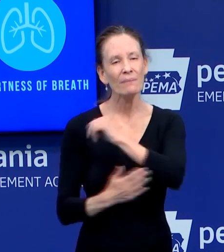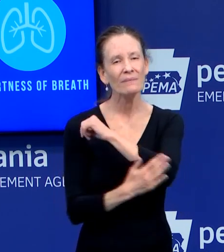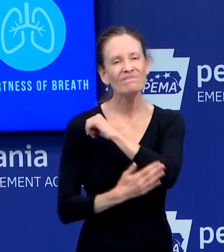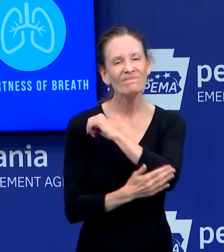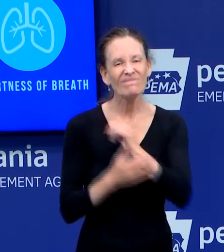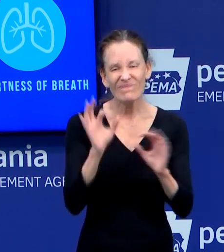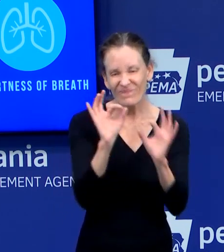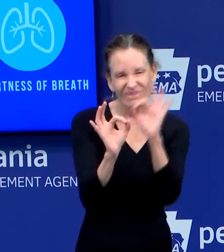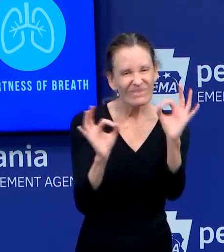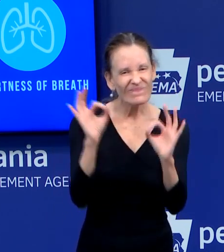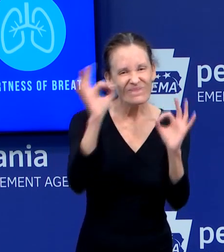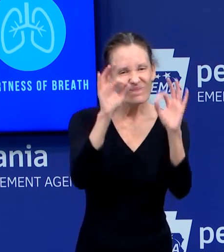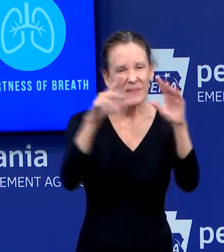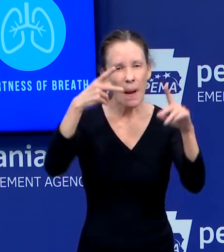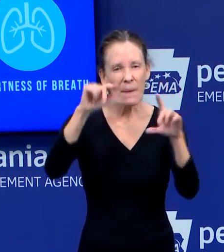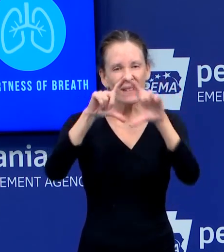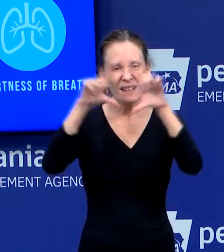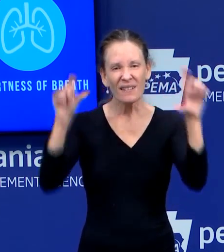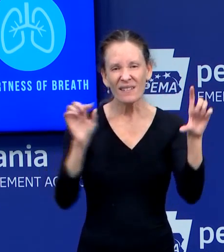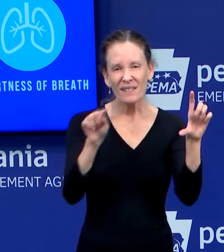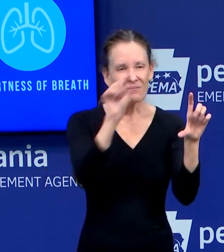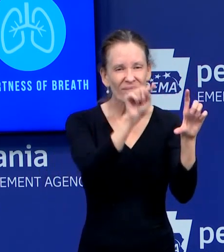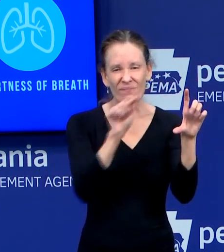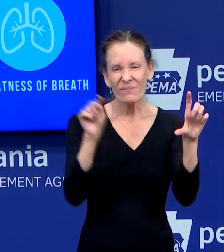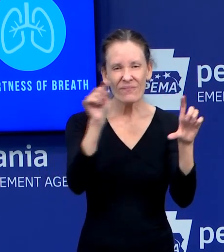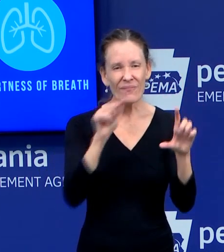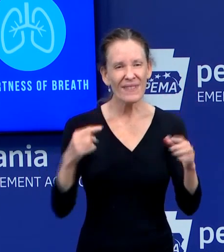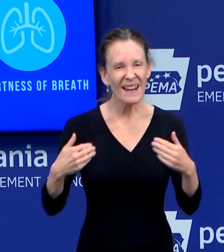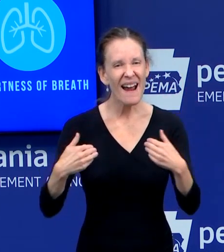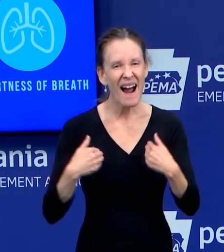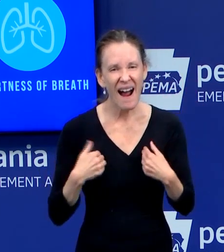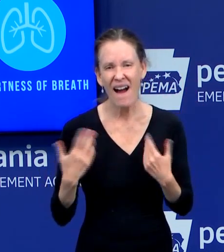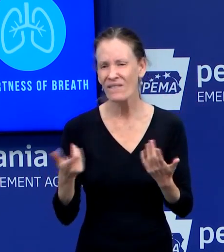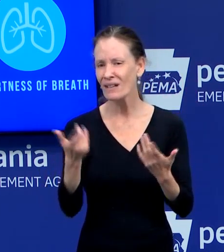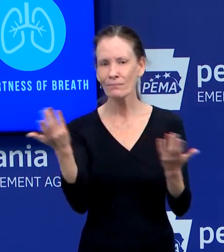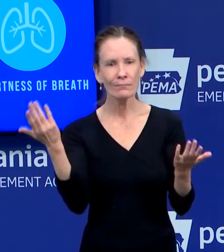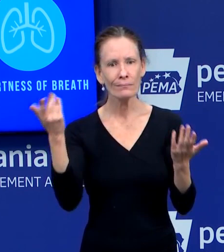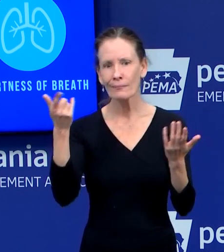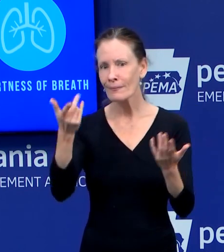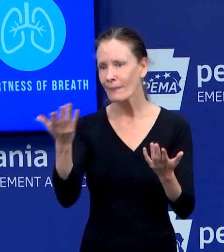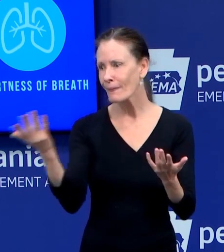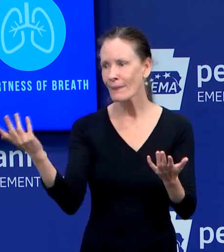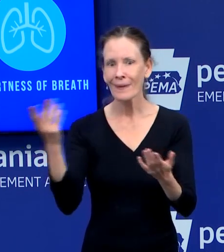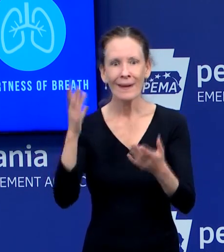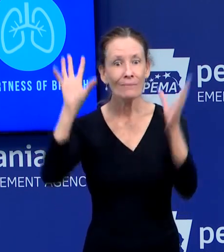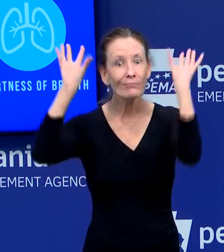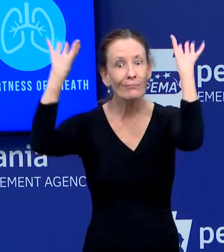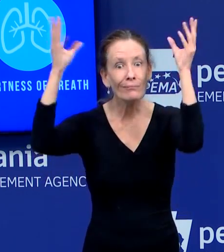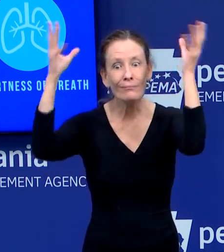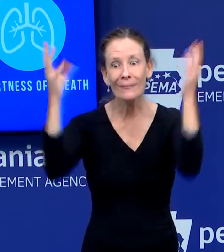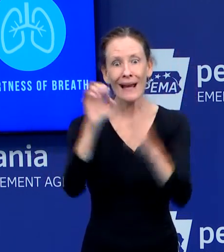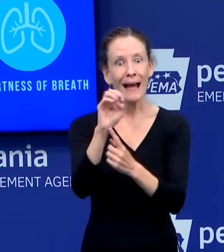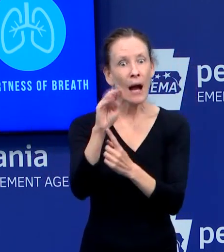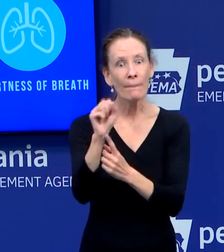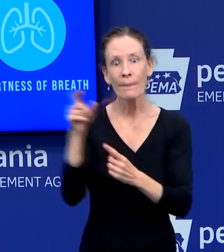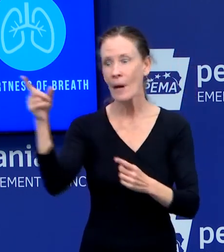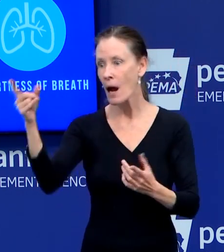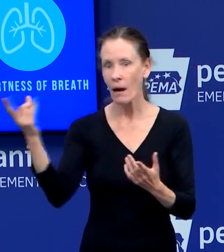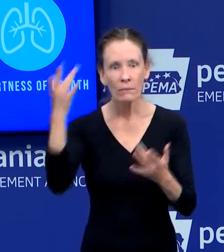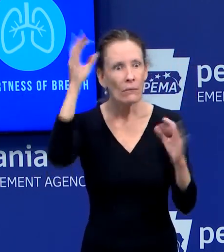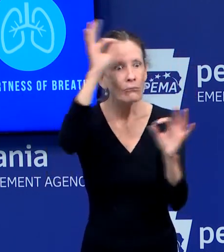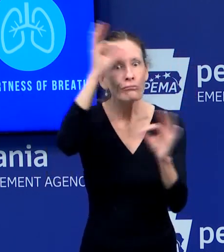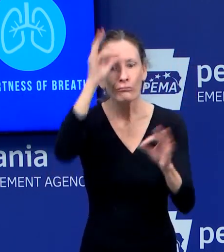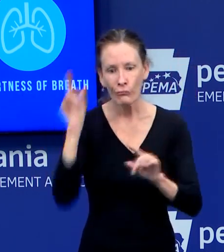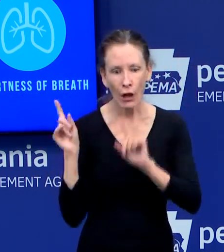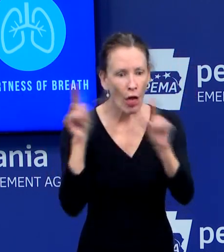EMS won't know if they're responding to a household with a sick person and then that can just spread the virus to everyone. So how are you